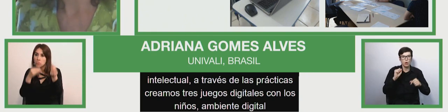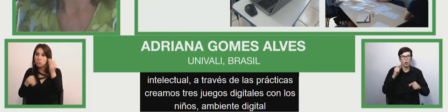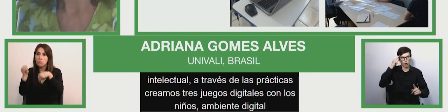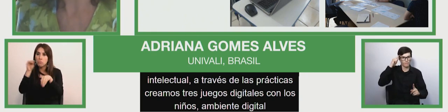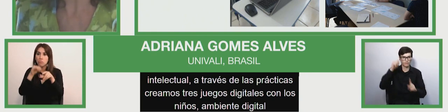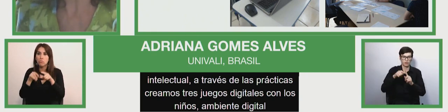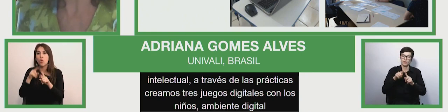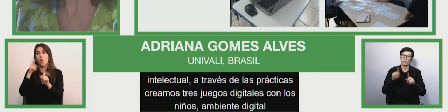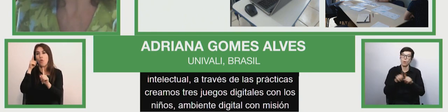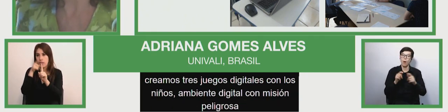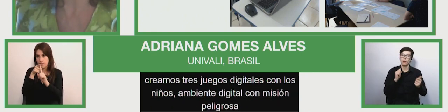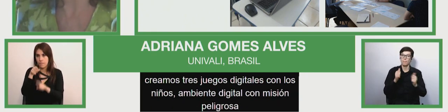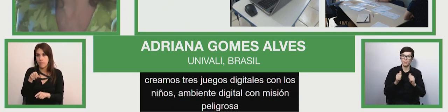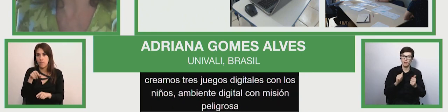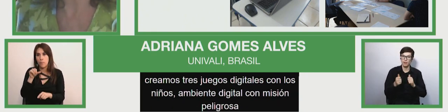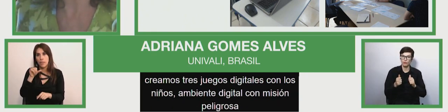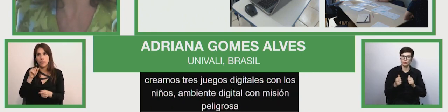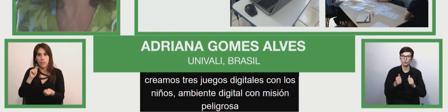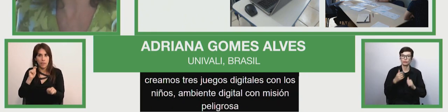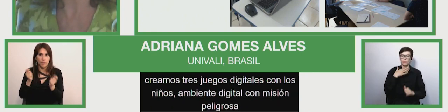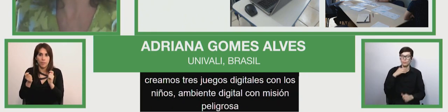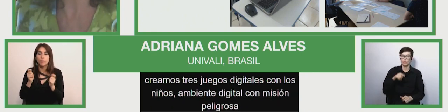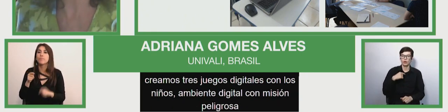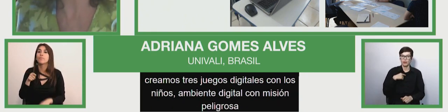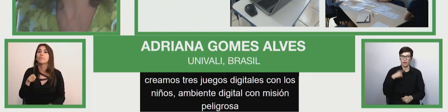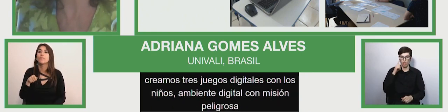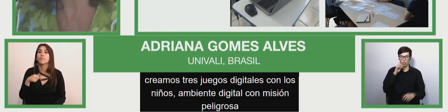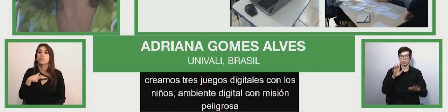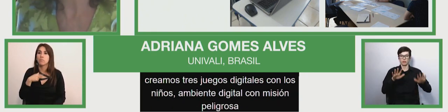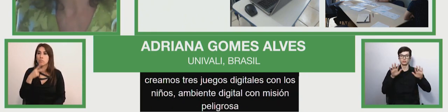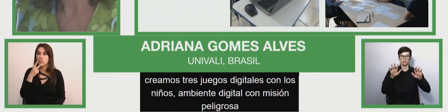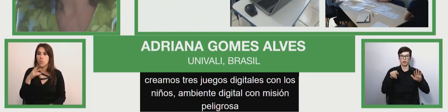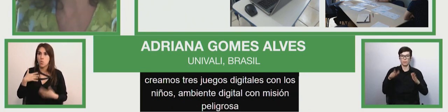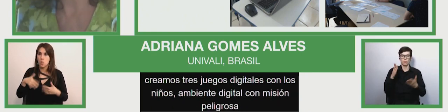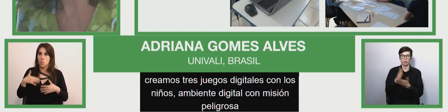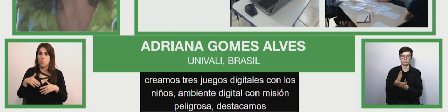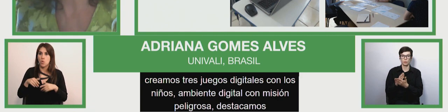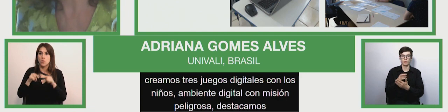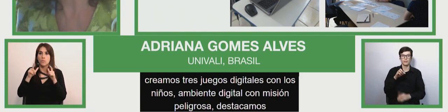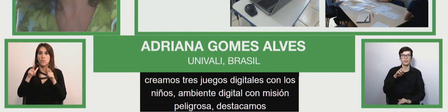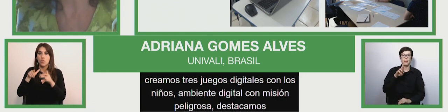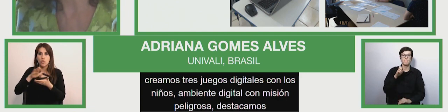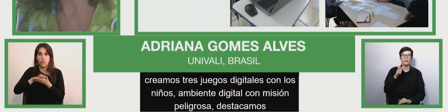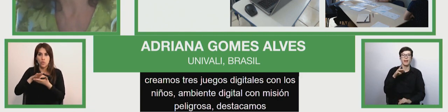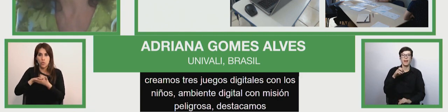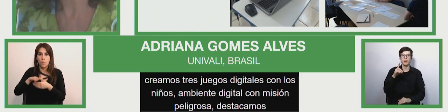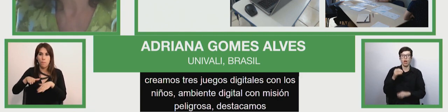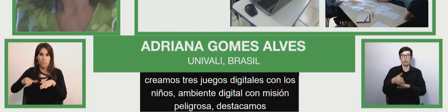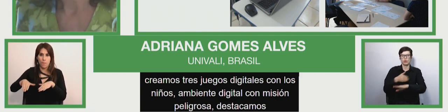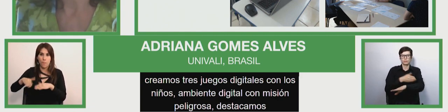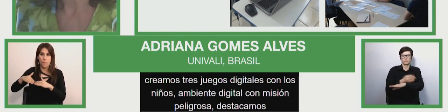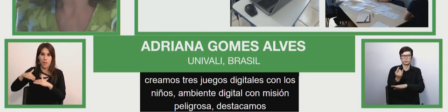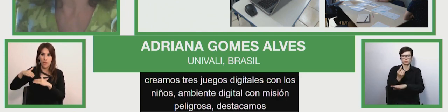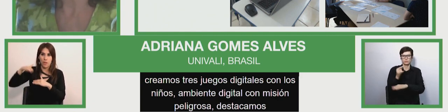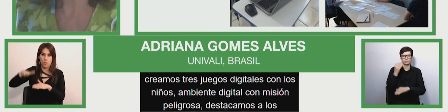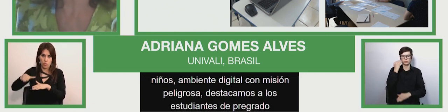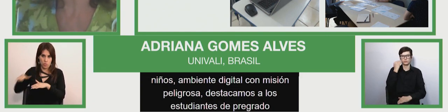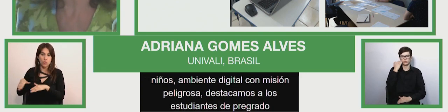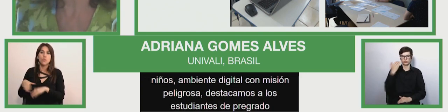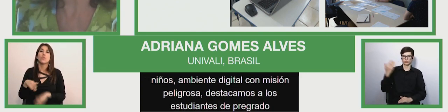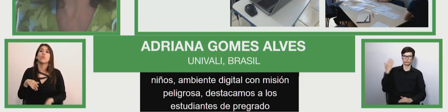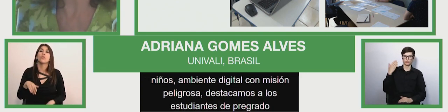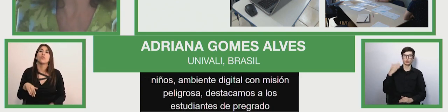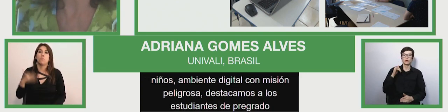they stolen diamond and chili on a dangerous mission next please we